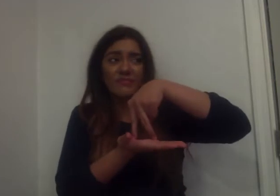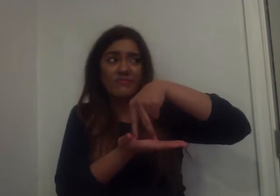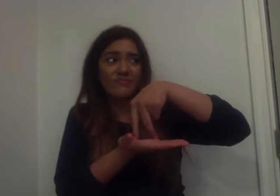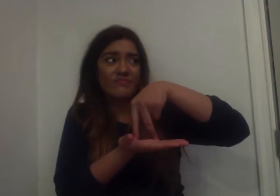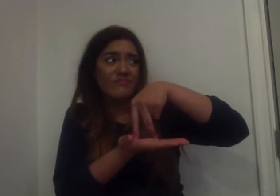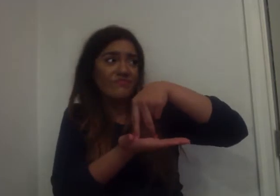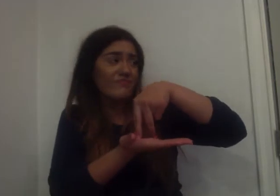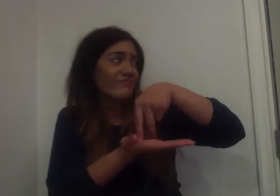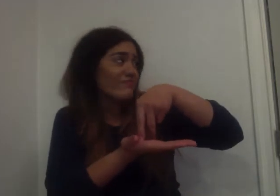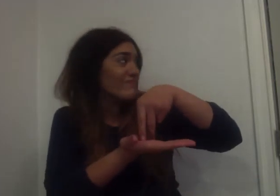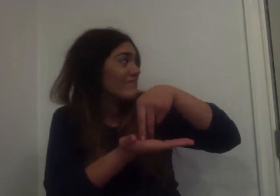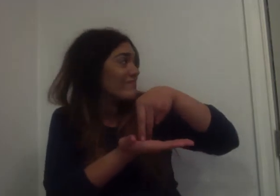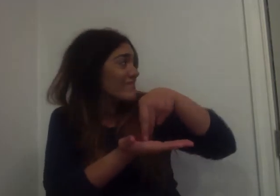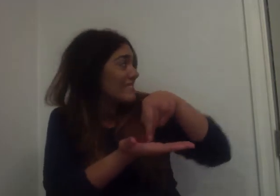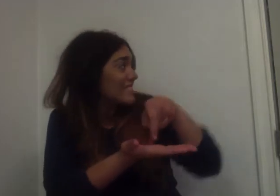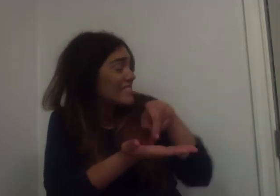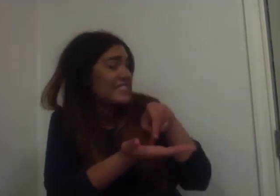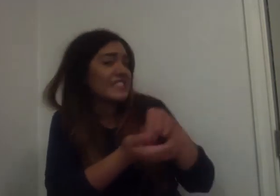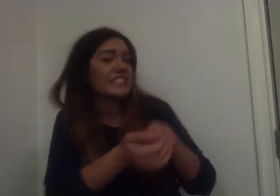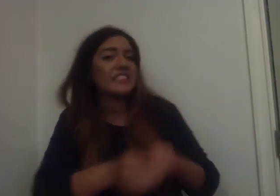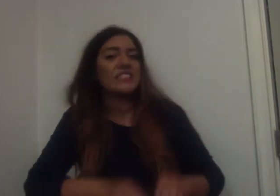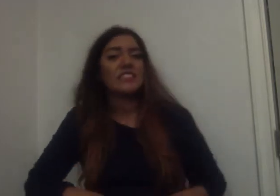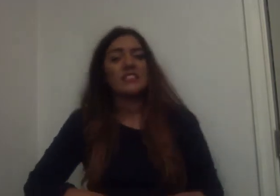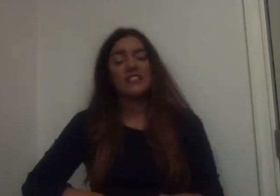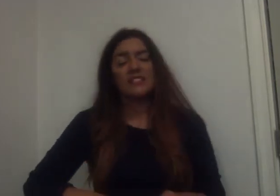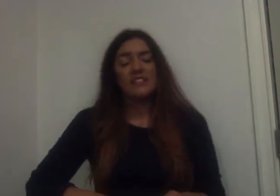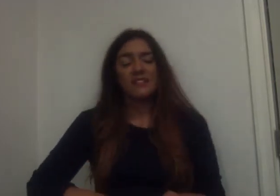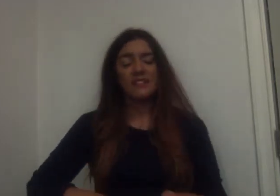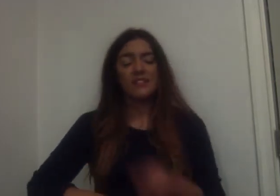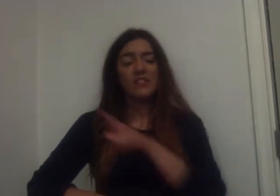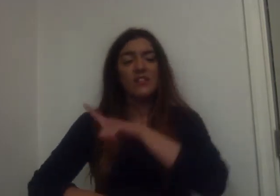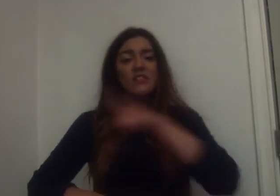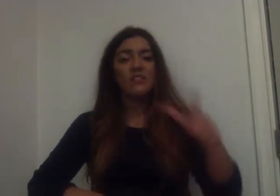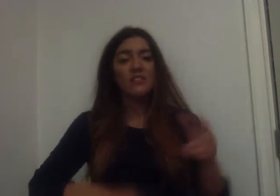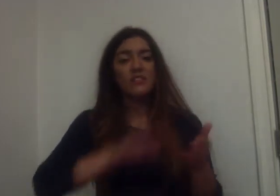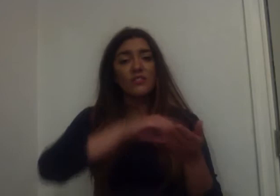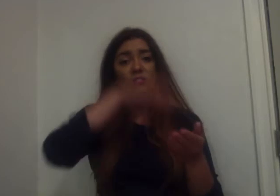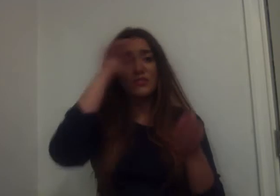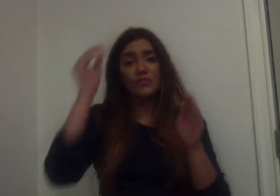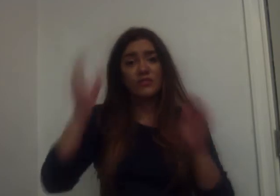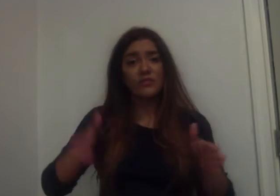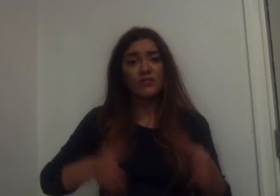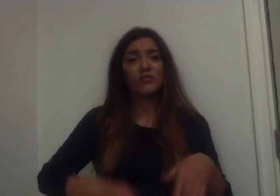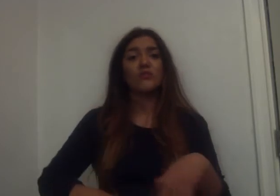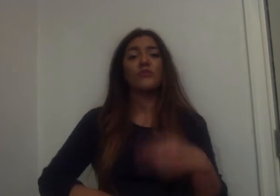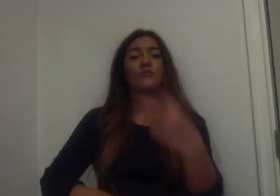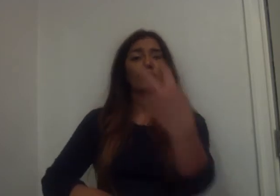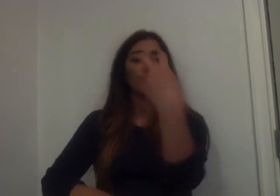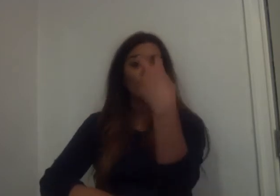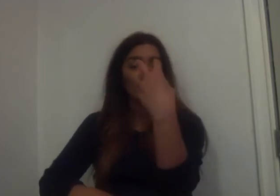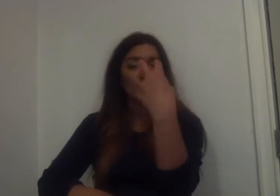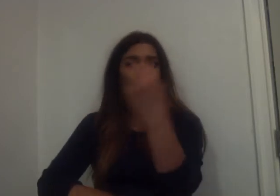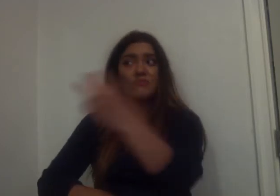It's filled with ups and downs and rooms and buildings, but there's no way any normal couple that sustain that kind of fashion,